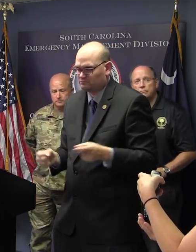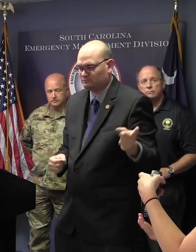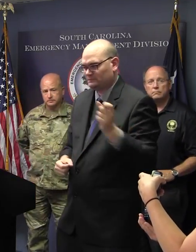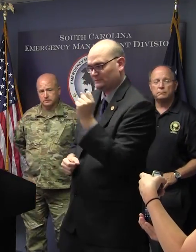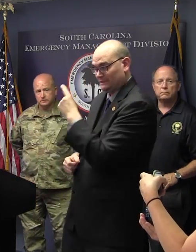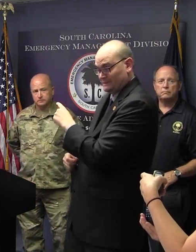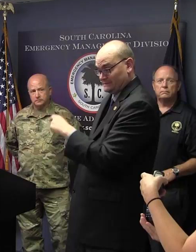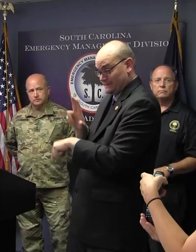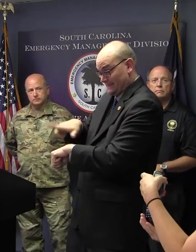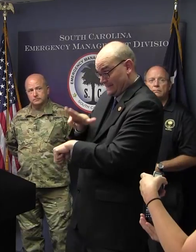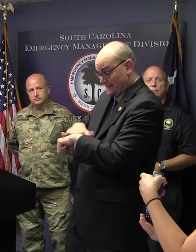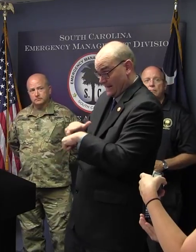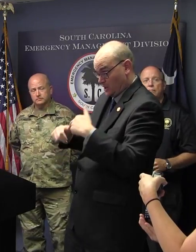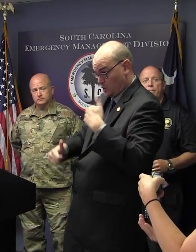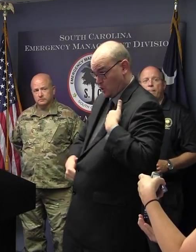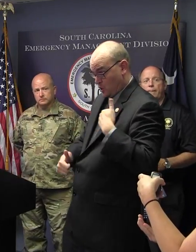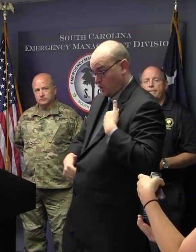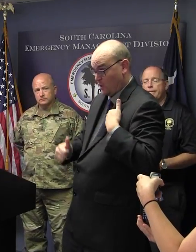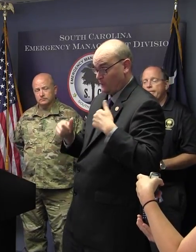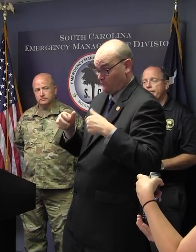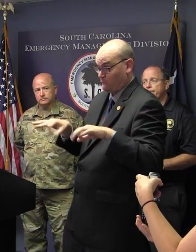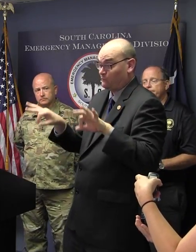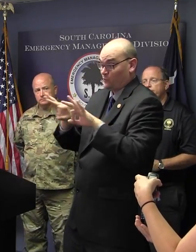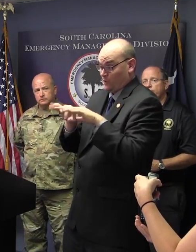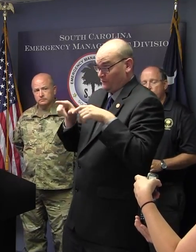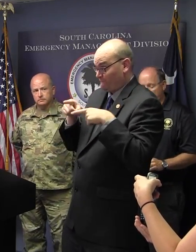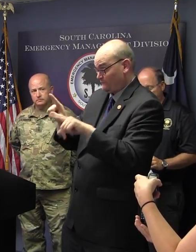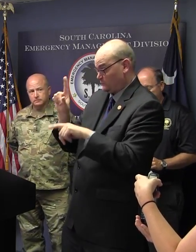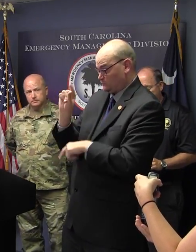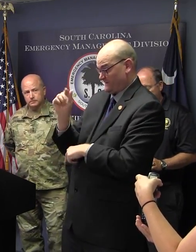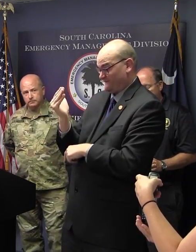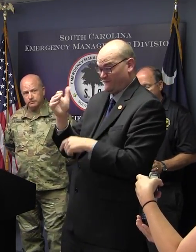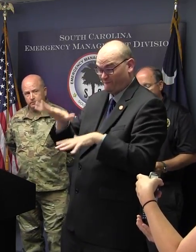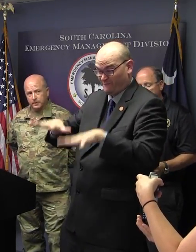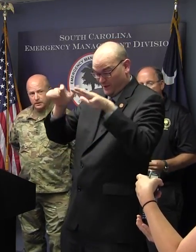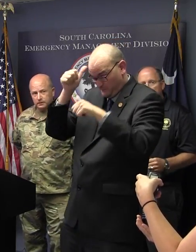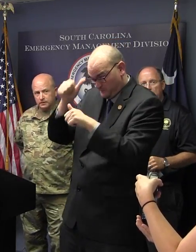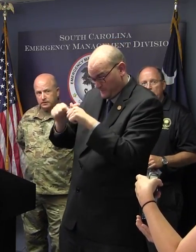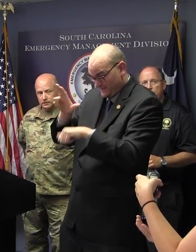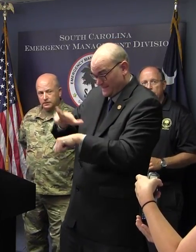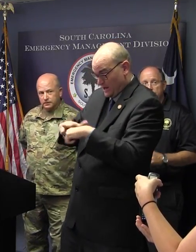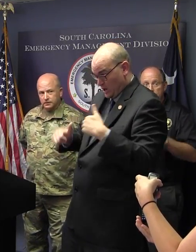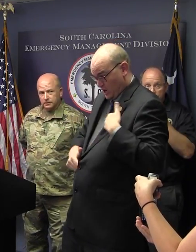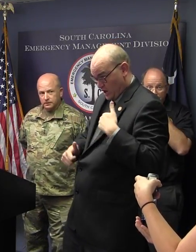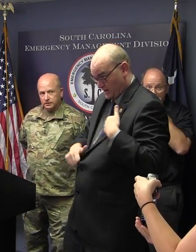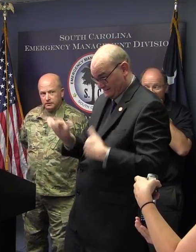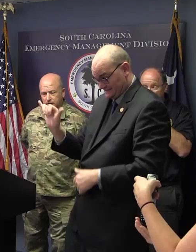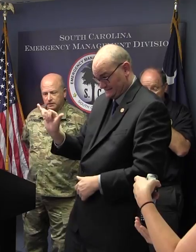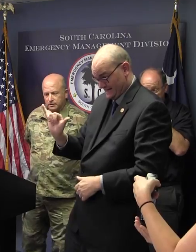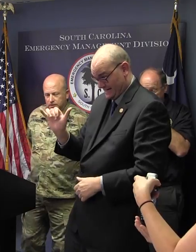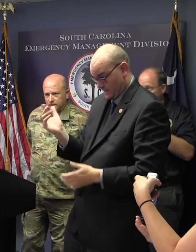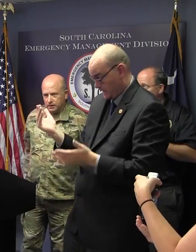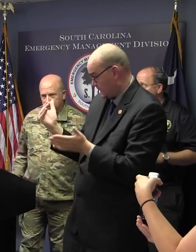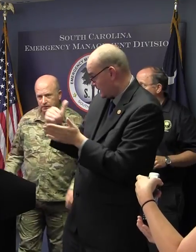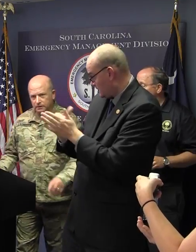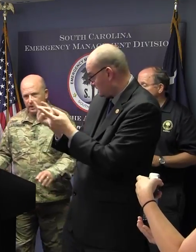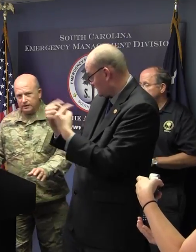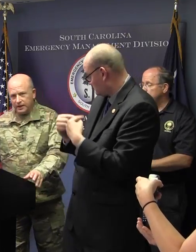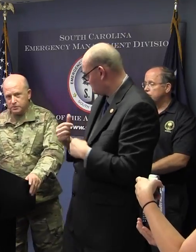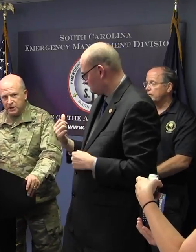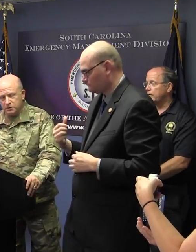a big role during the flood in 2015. Are there preparations being done? Are they being called out to get set up? General?